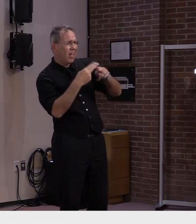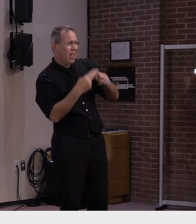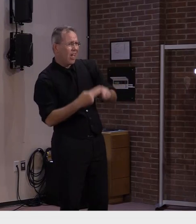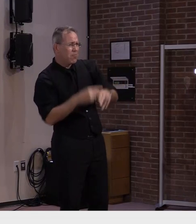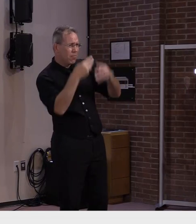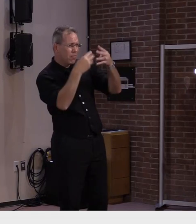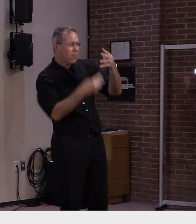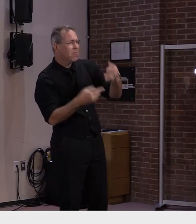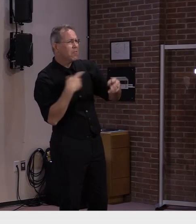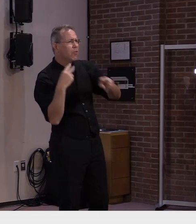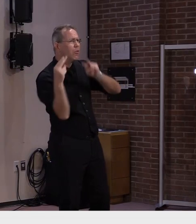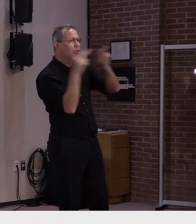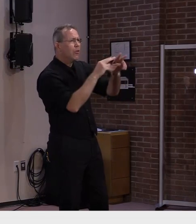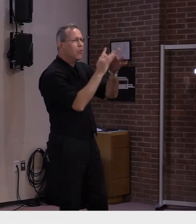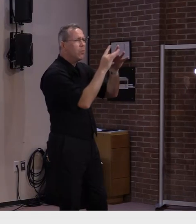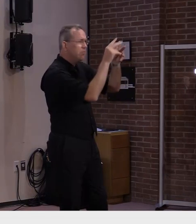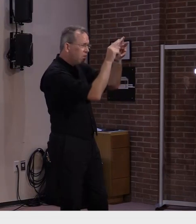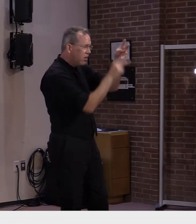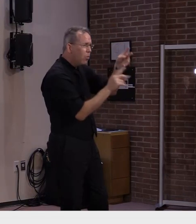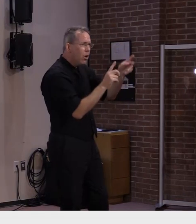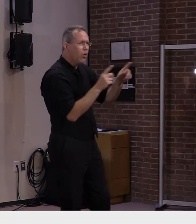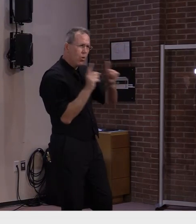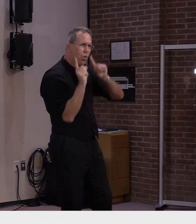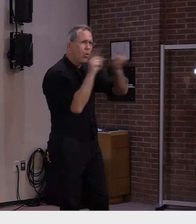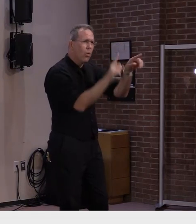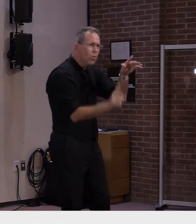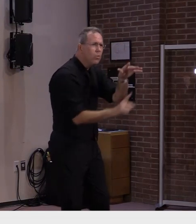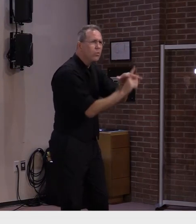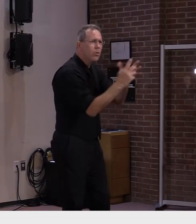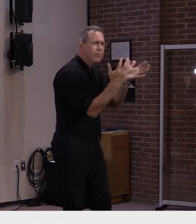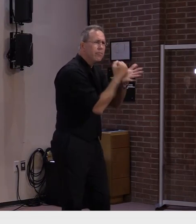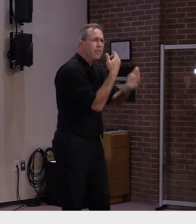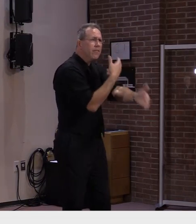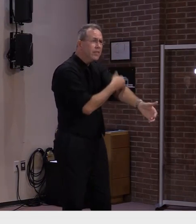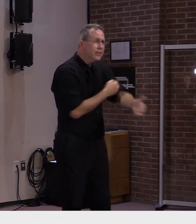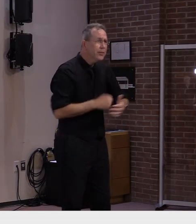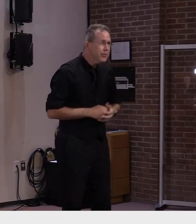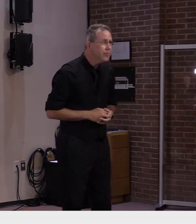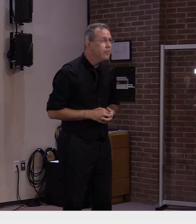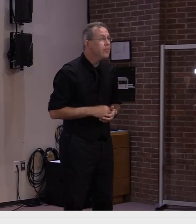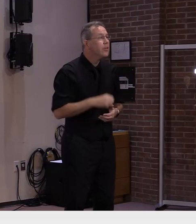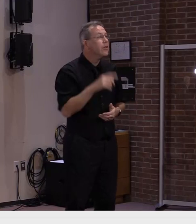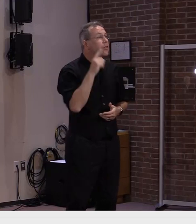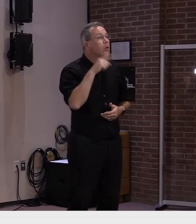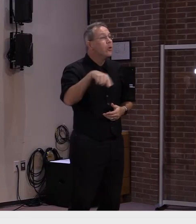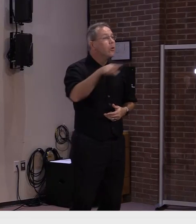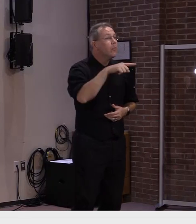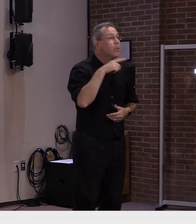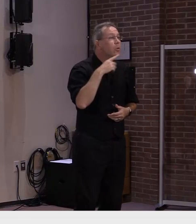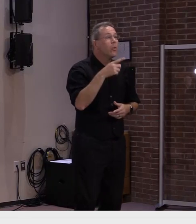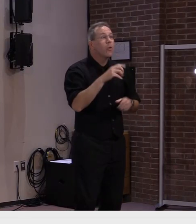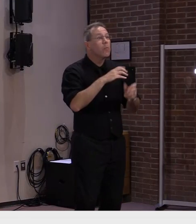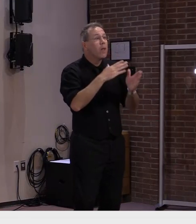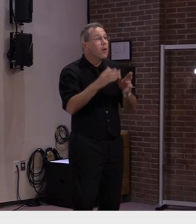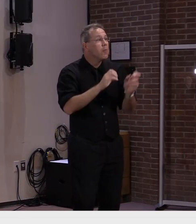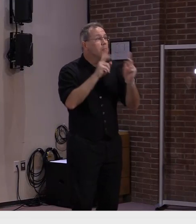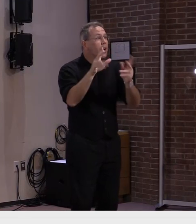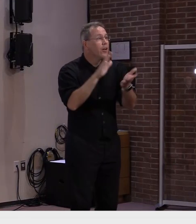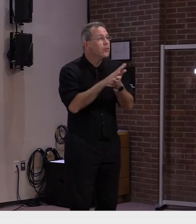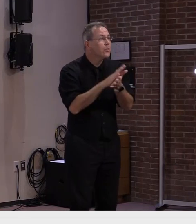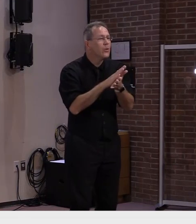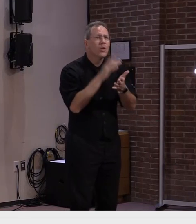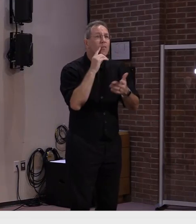vaccinated and it's just not only people that are going back to school anybody can visit these clinics and get vaccinated